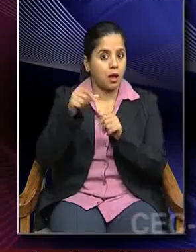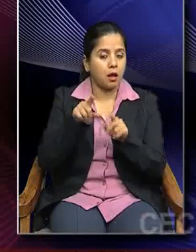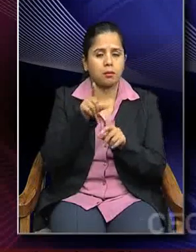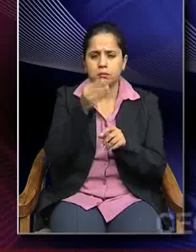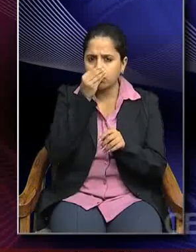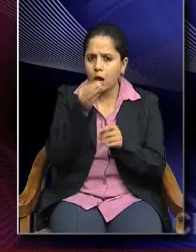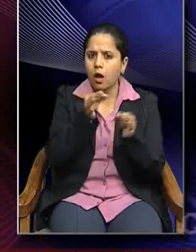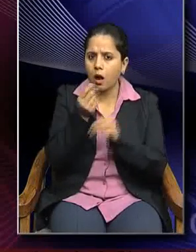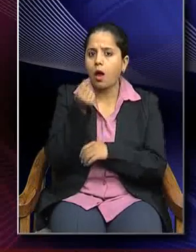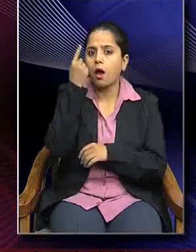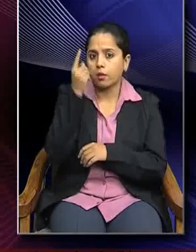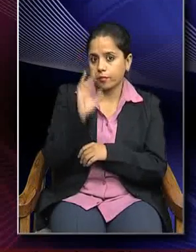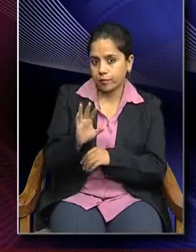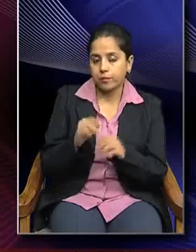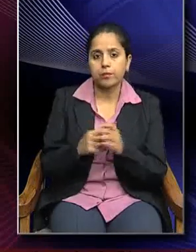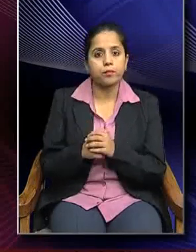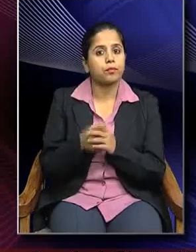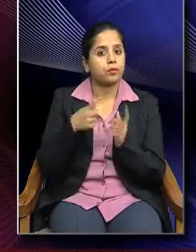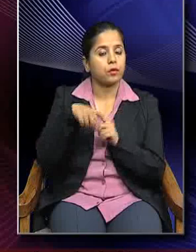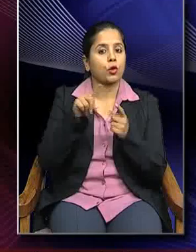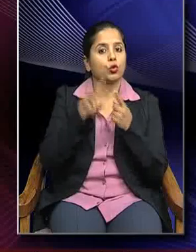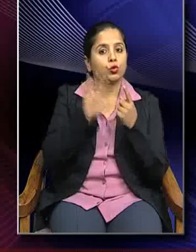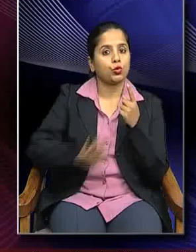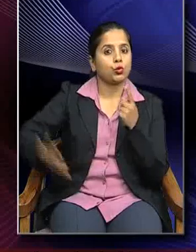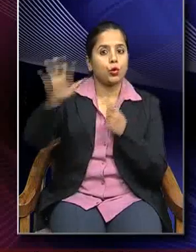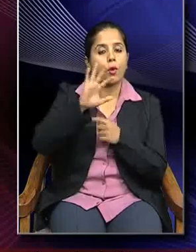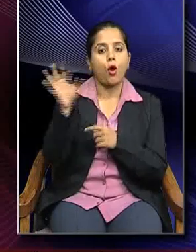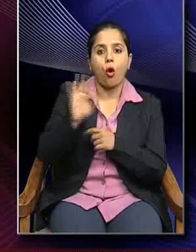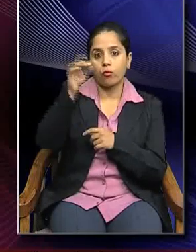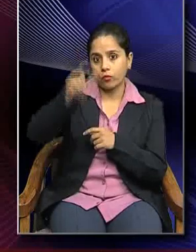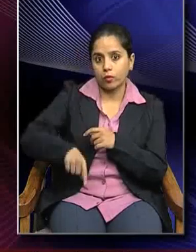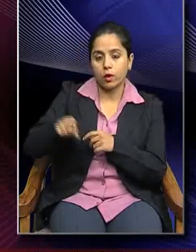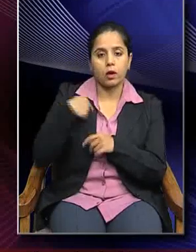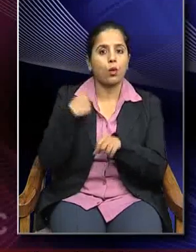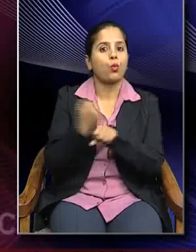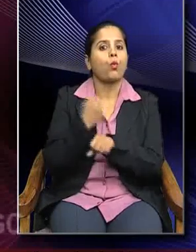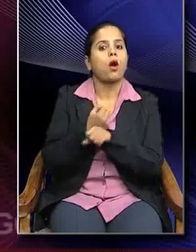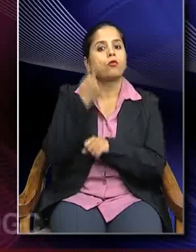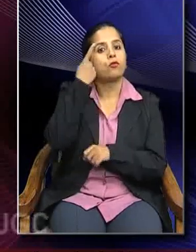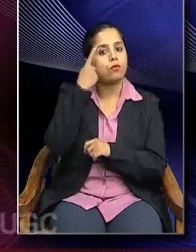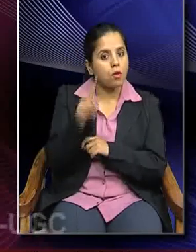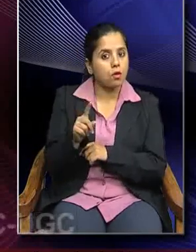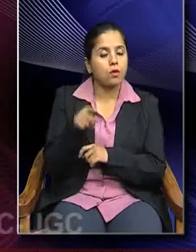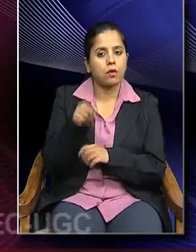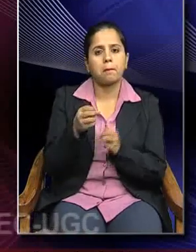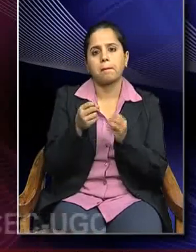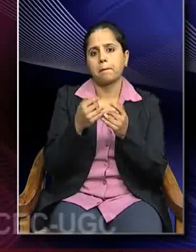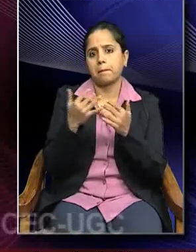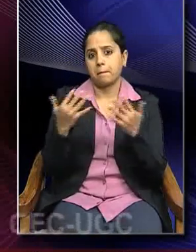that these were European officials who were working for several